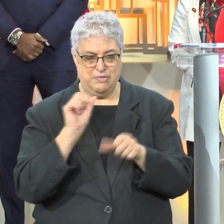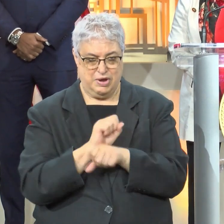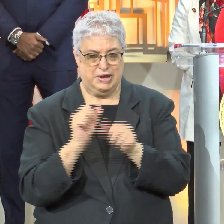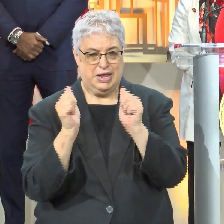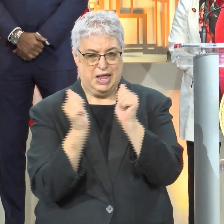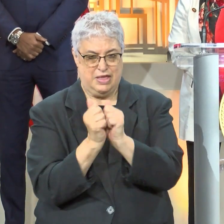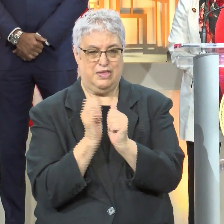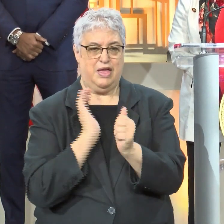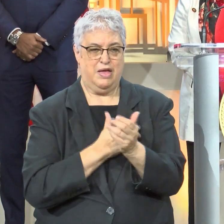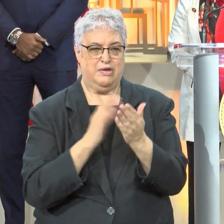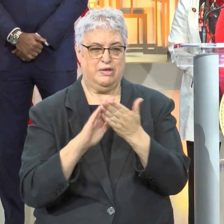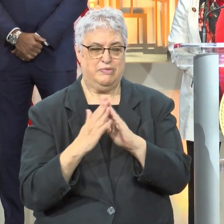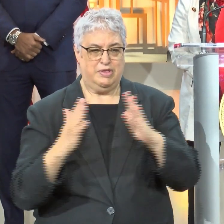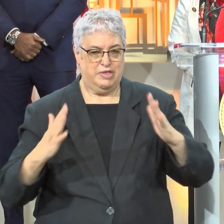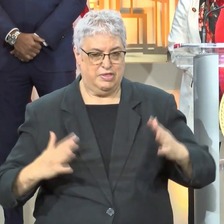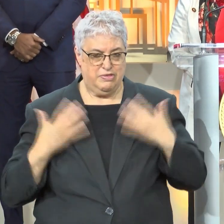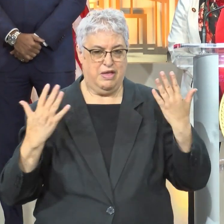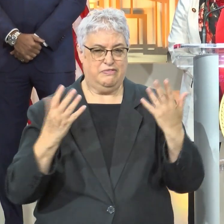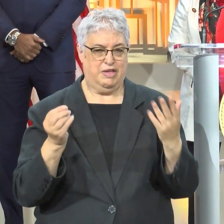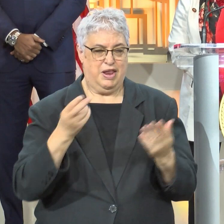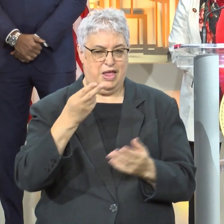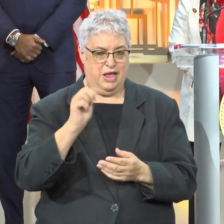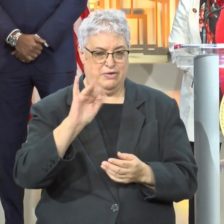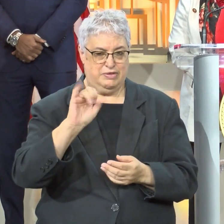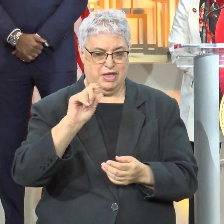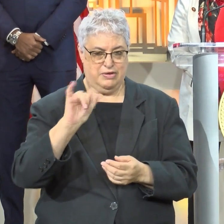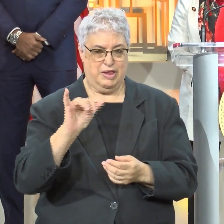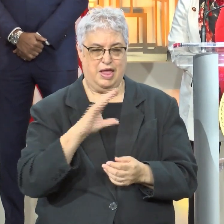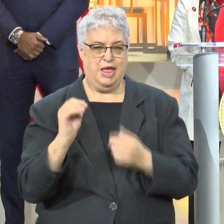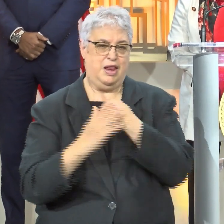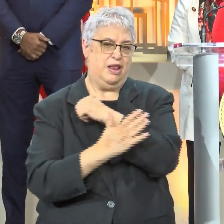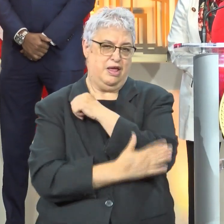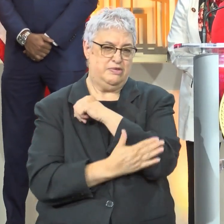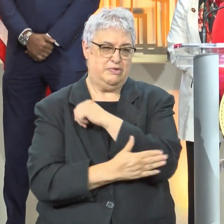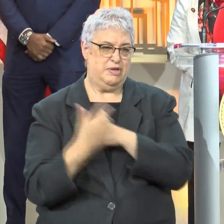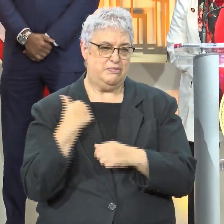make sure that our communities are thriving in a beautiful Harris County and country that we've elected.